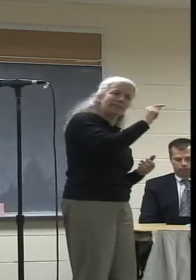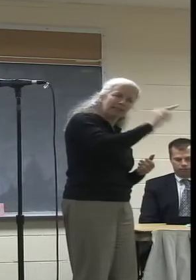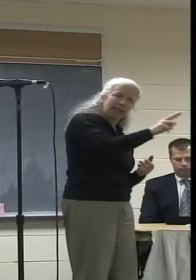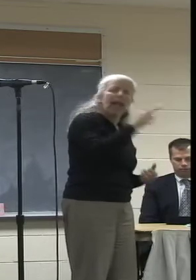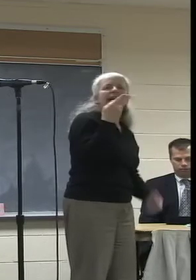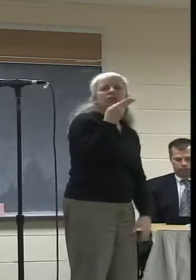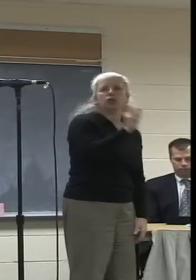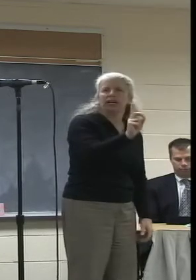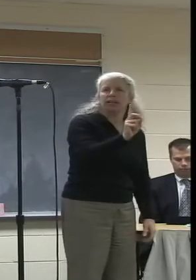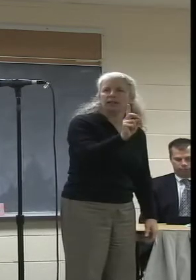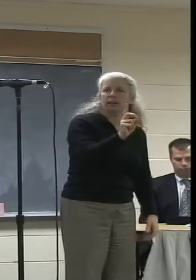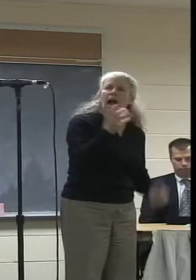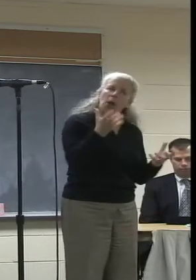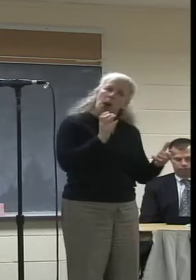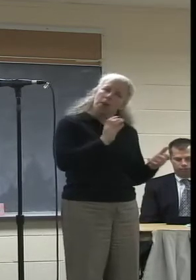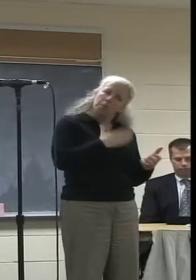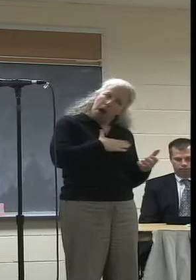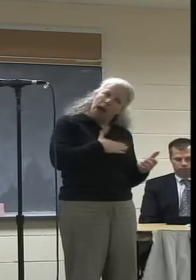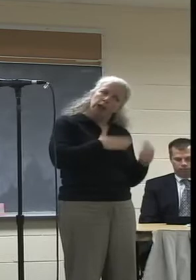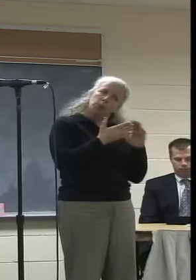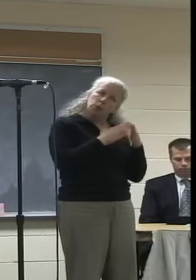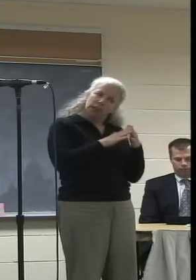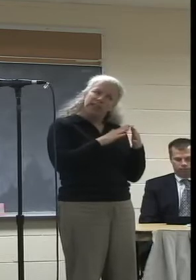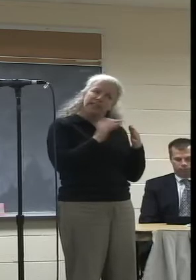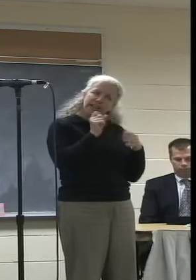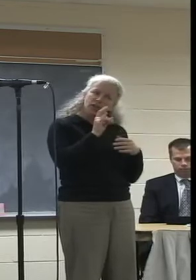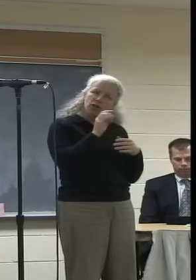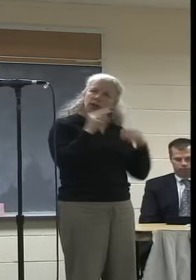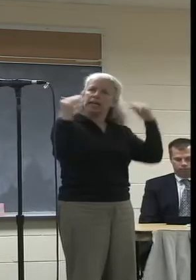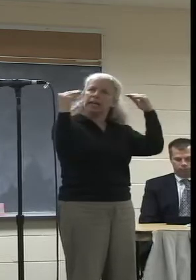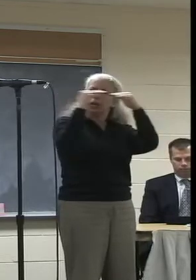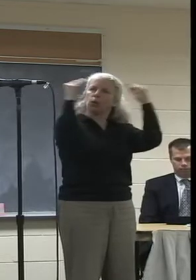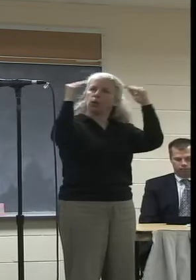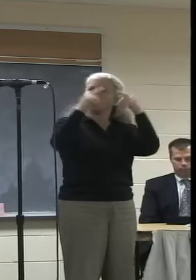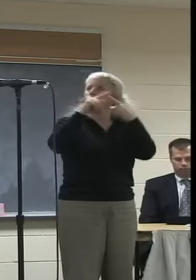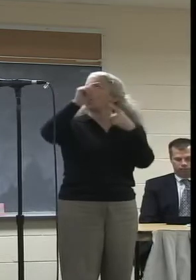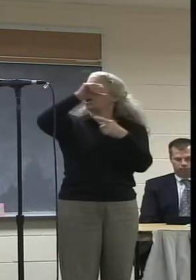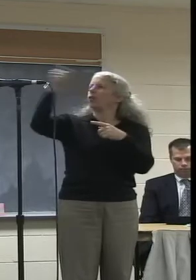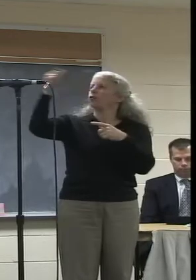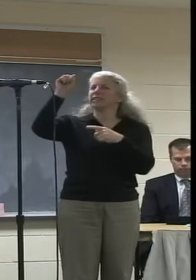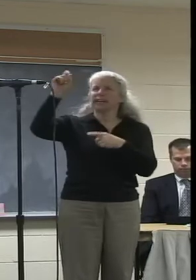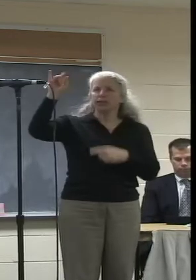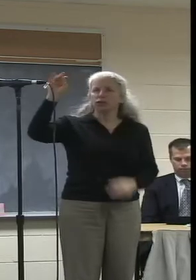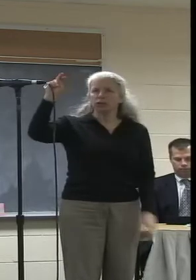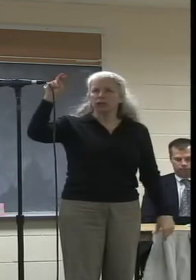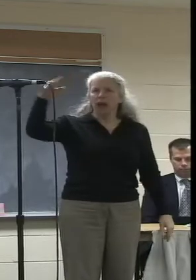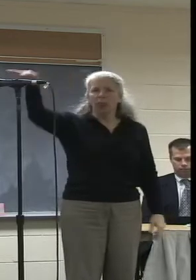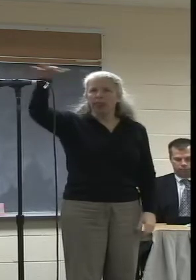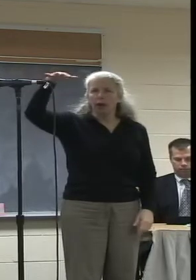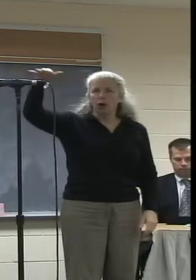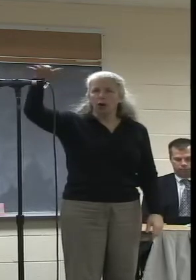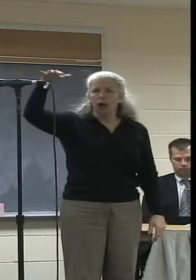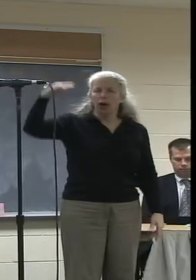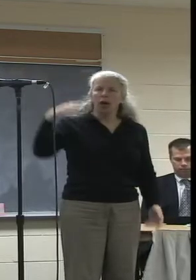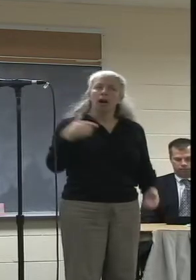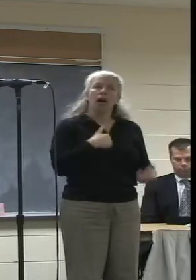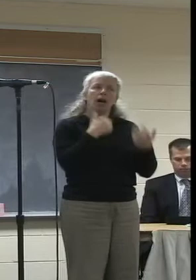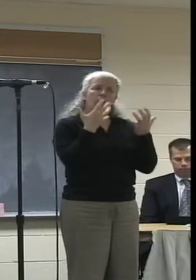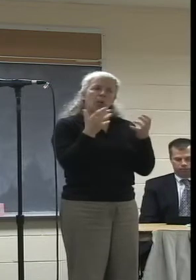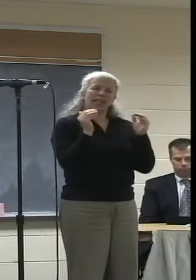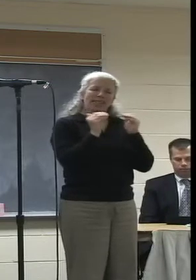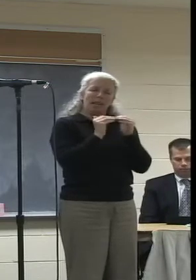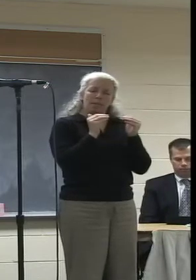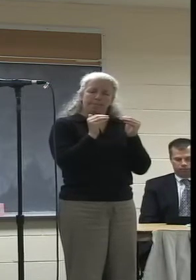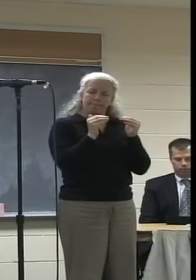my community station have equal status with every other station out there. I want to have the same